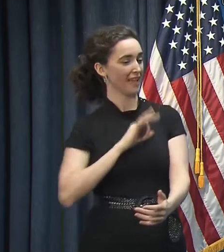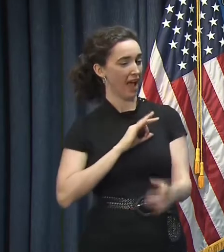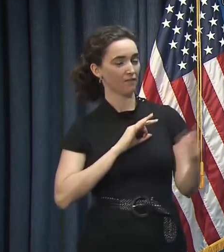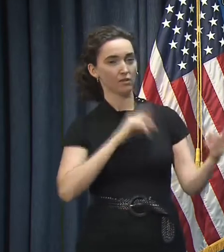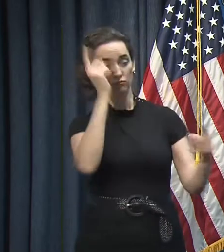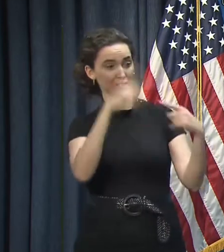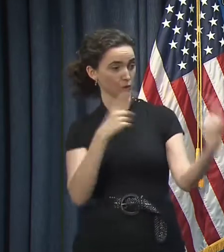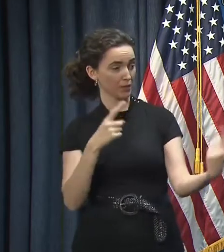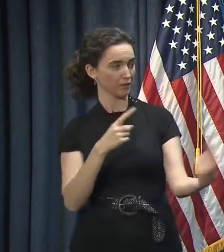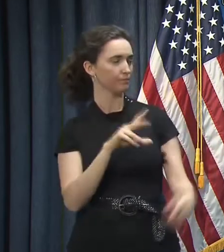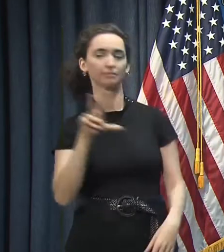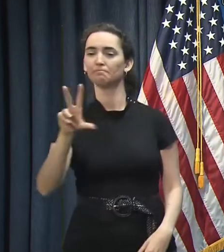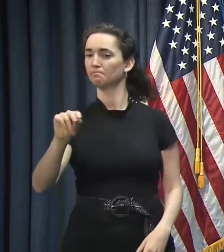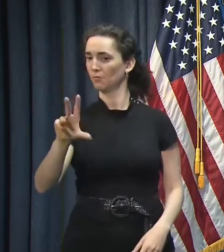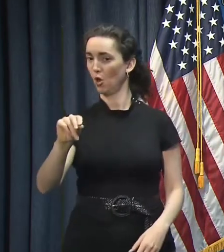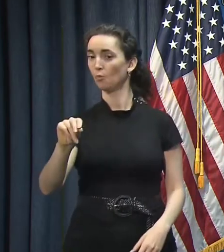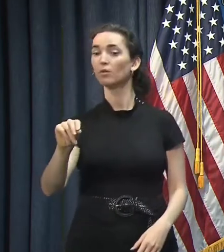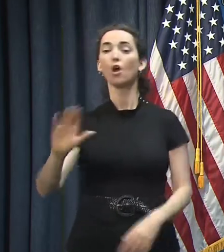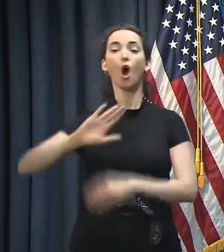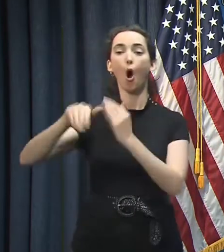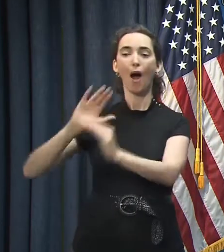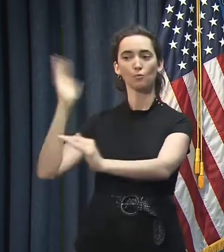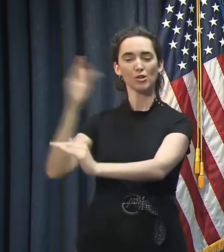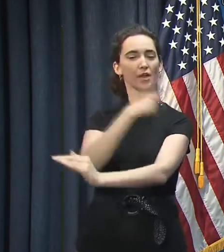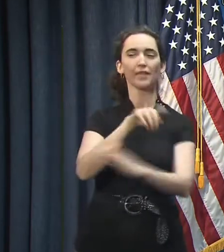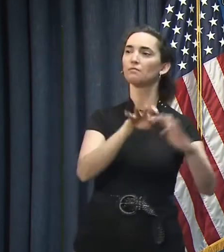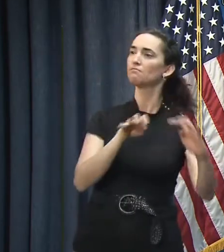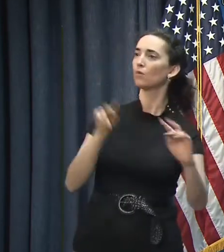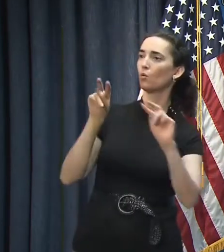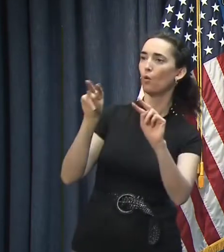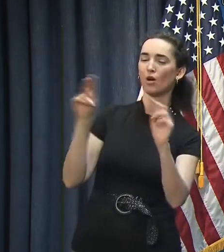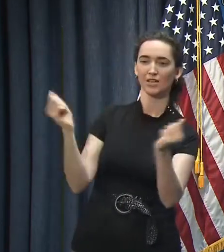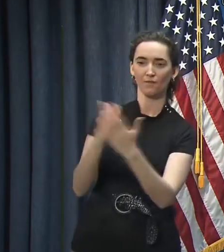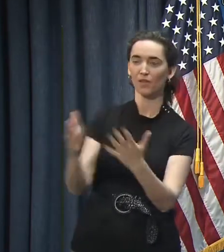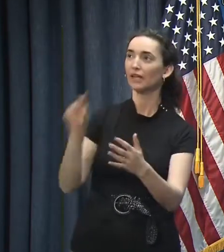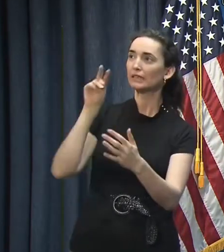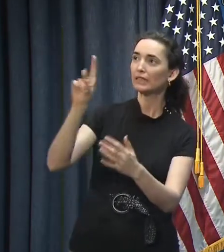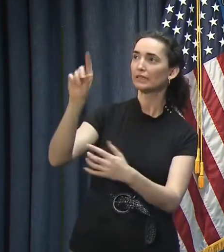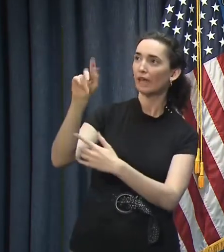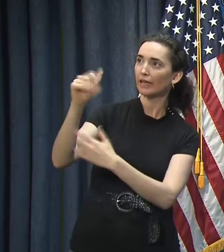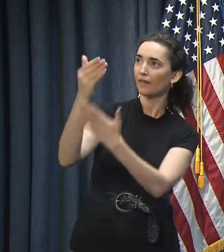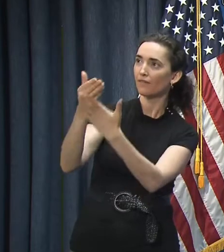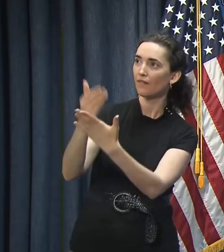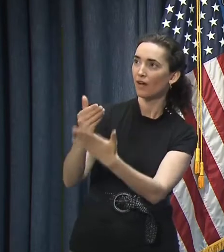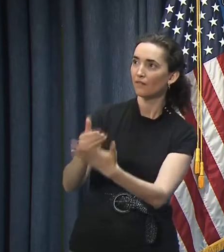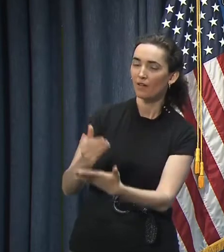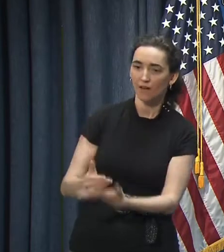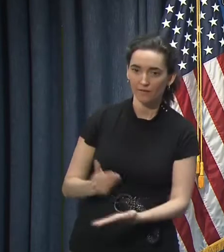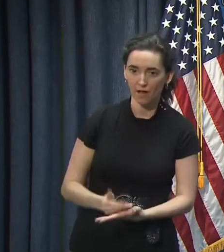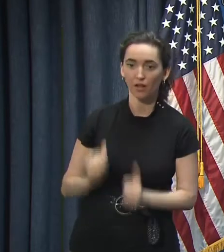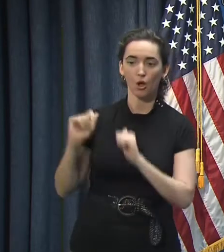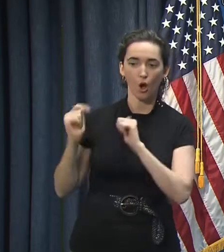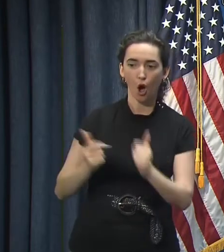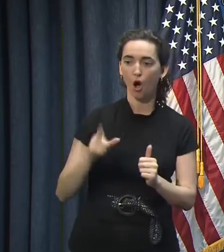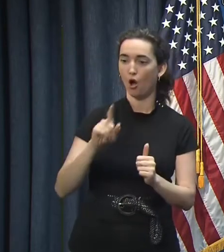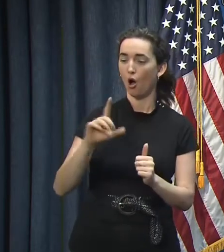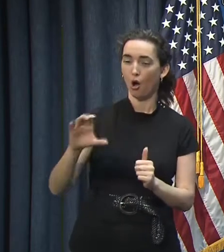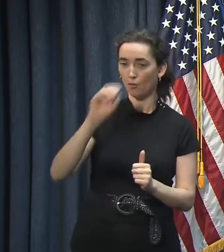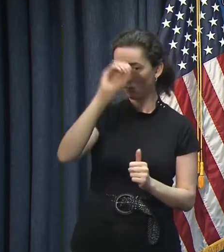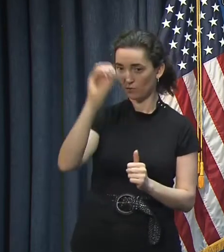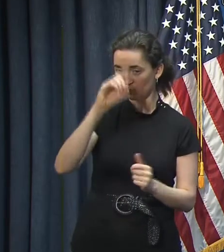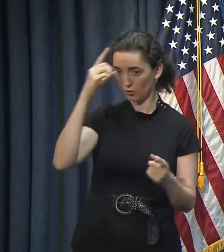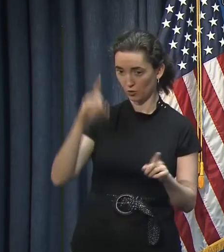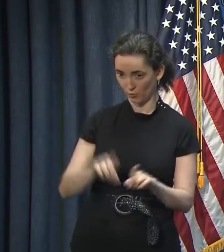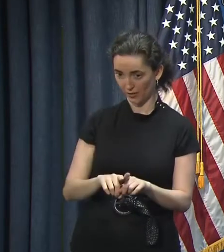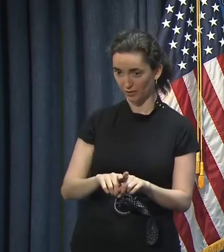benefit of sitting through all the presentations and looking at the data that we came in across all of the criteria that